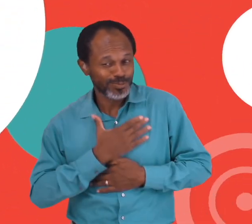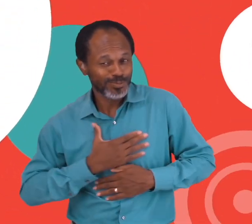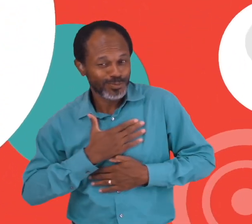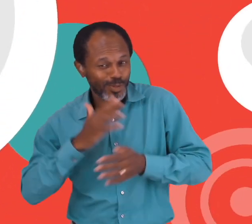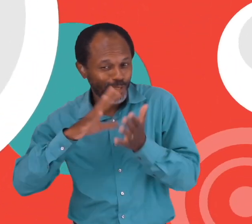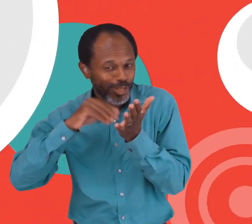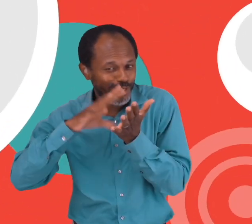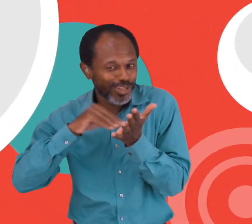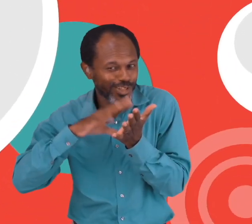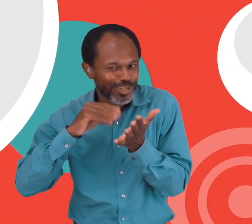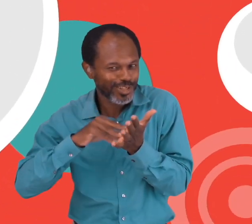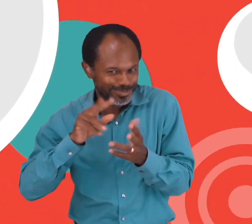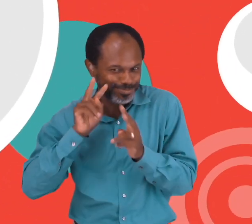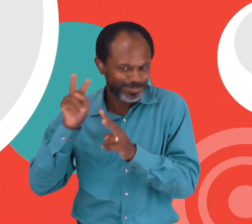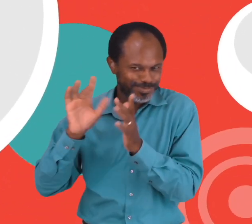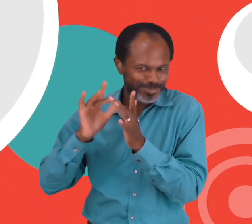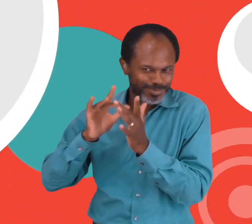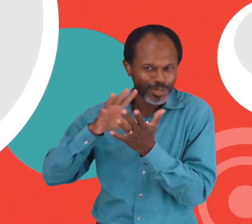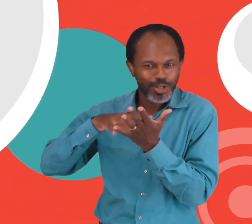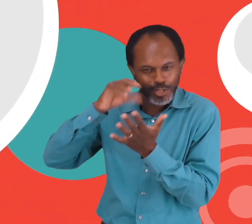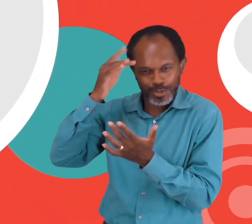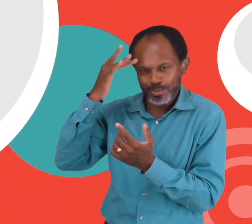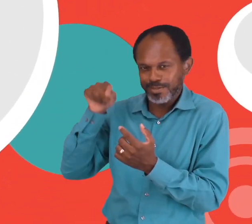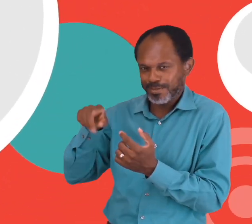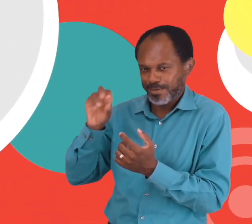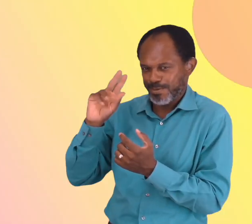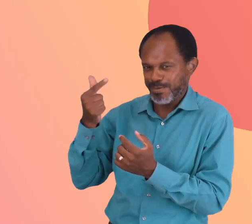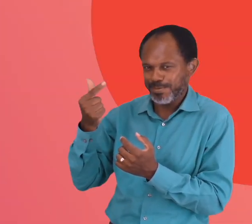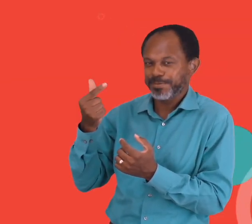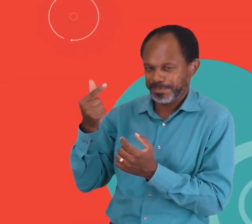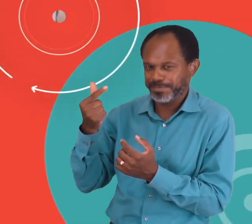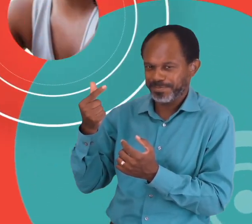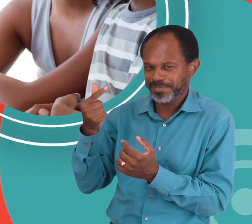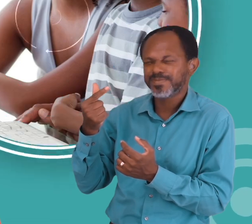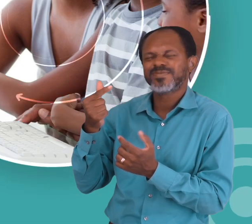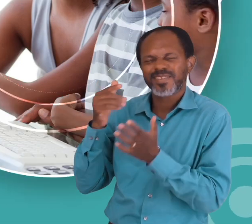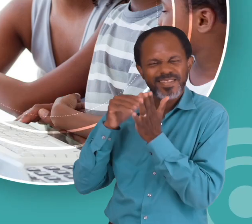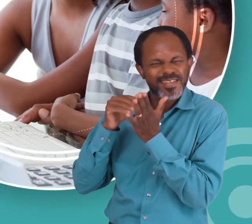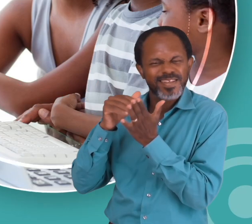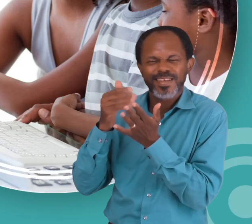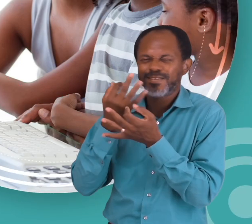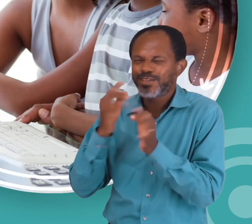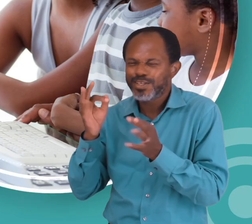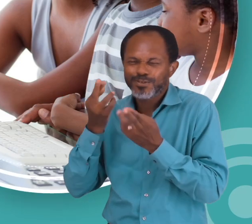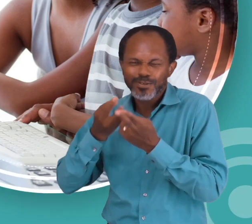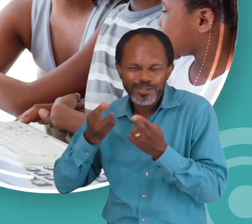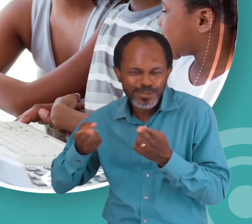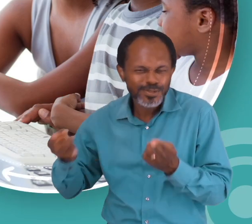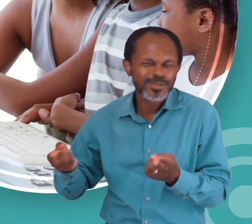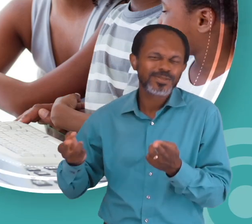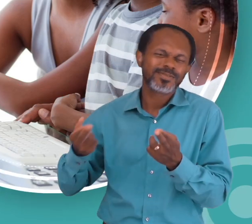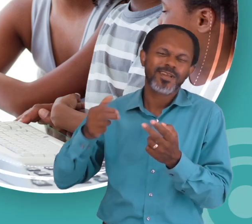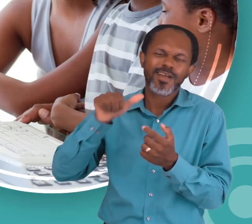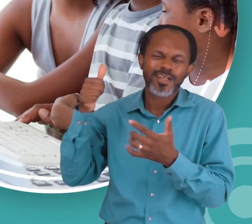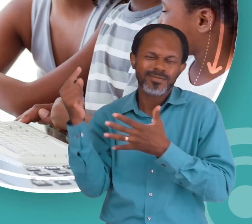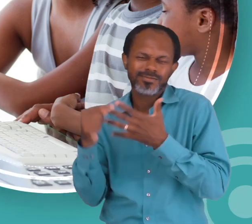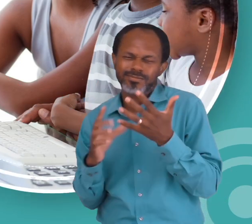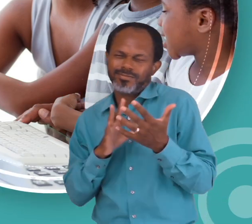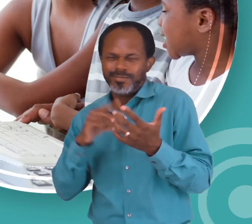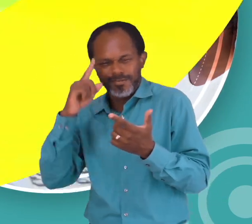Hope you had fun learning with us. Visit us at LearnBrite.org for thousands of free resources